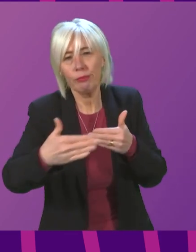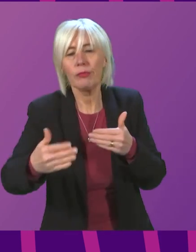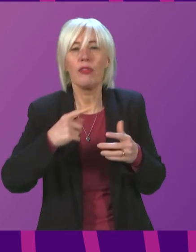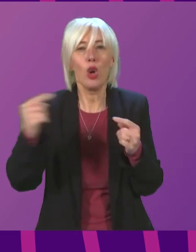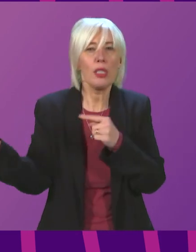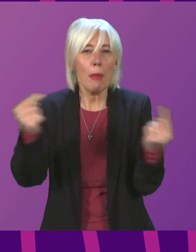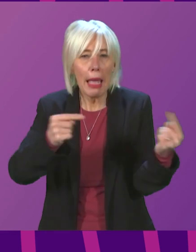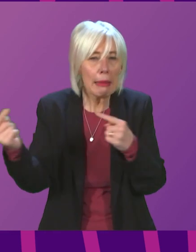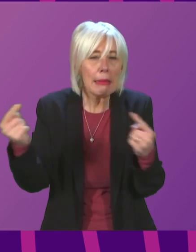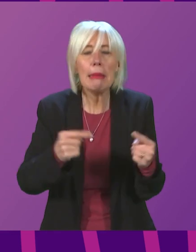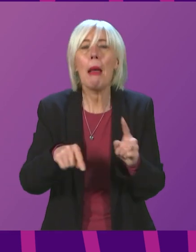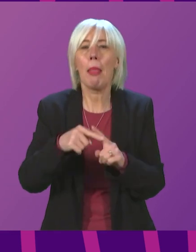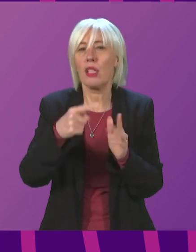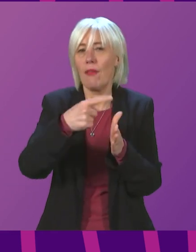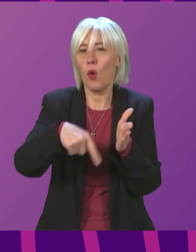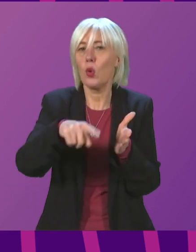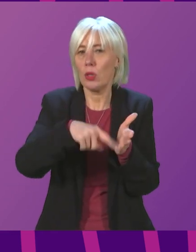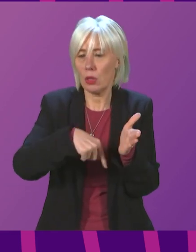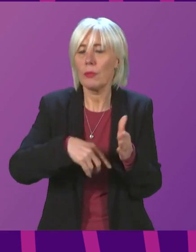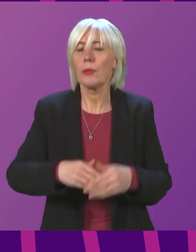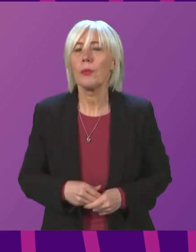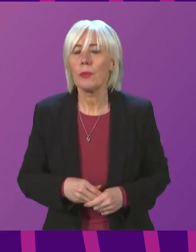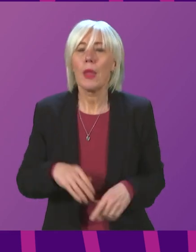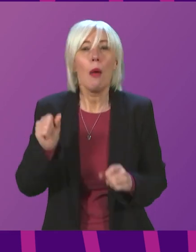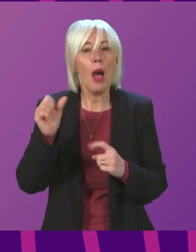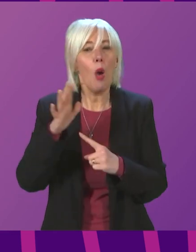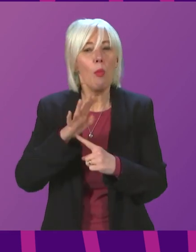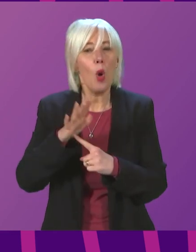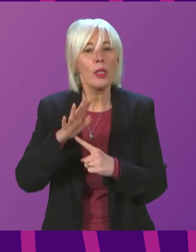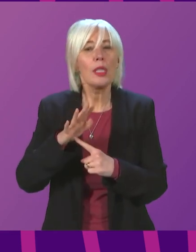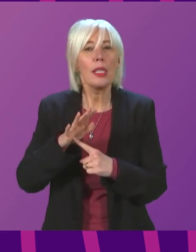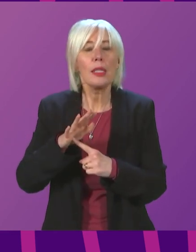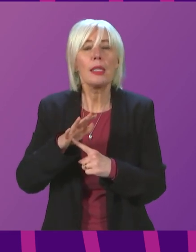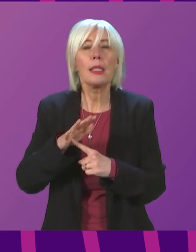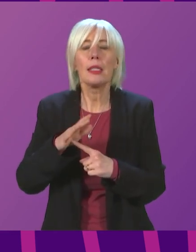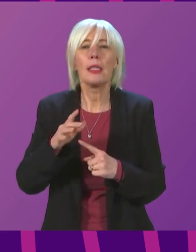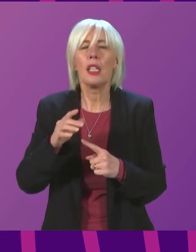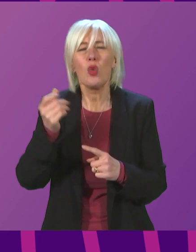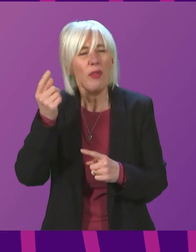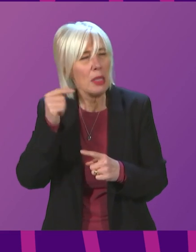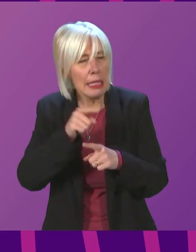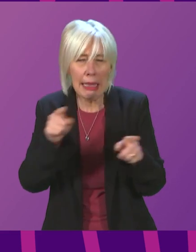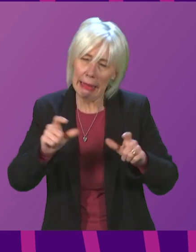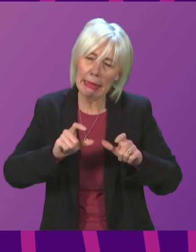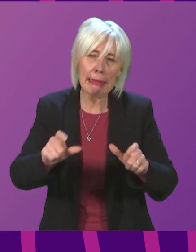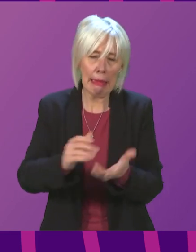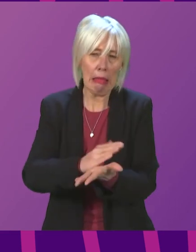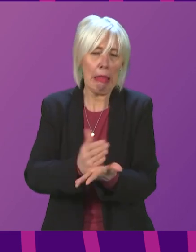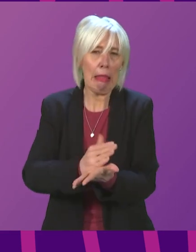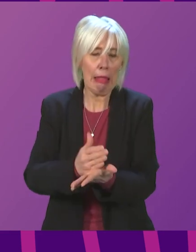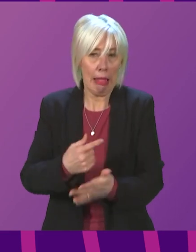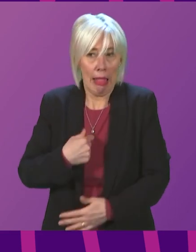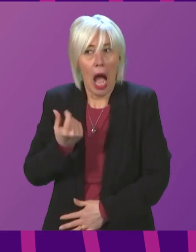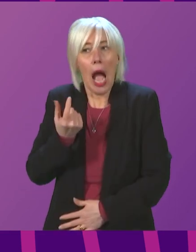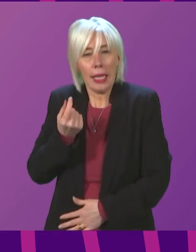and for a vote. It's really important, though, to understand the uncertainties that still exist. I understand